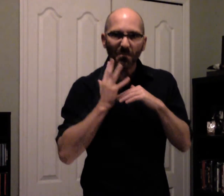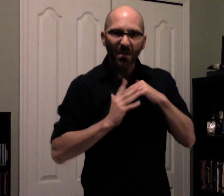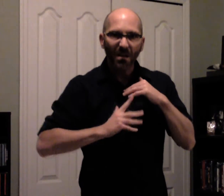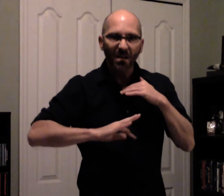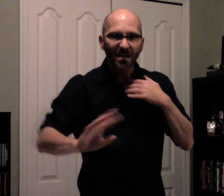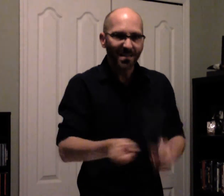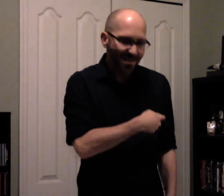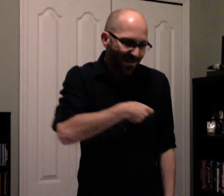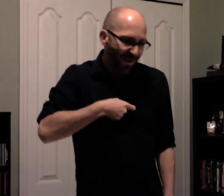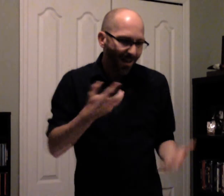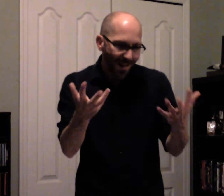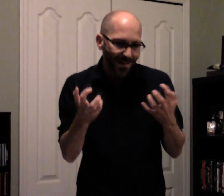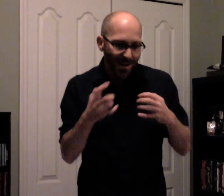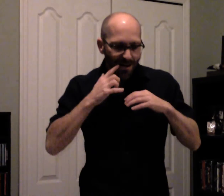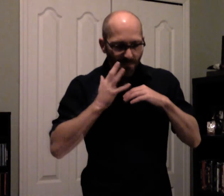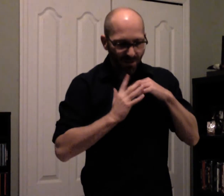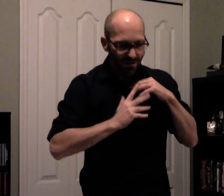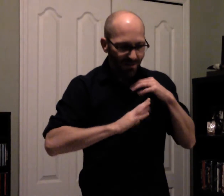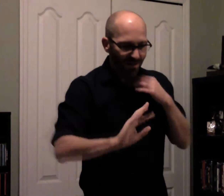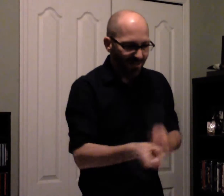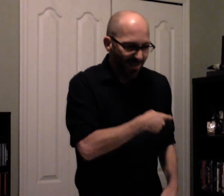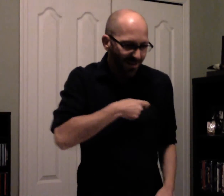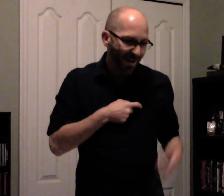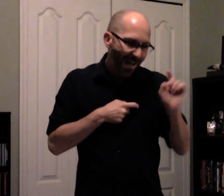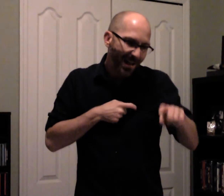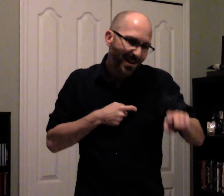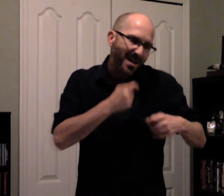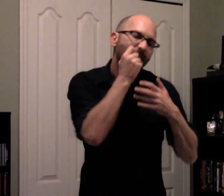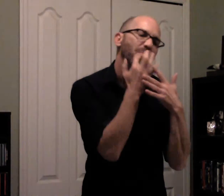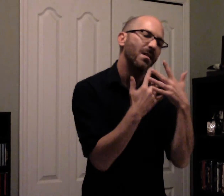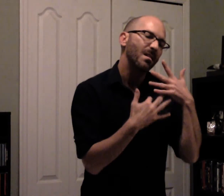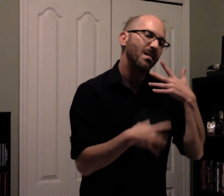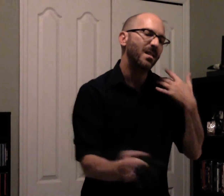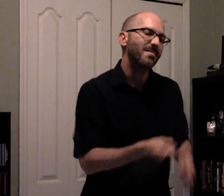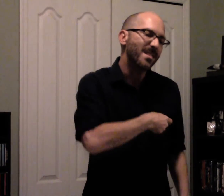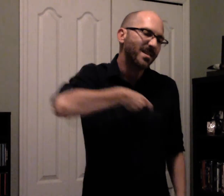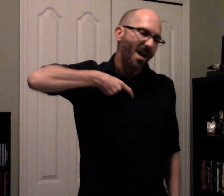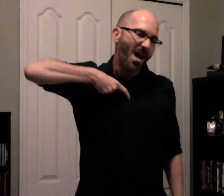blood in the cup I need blood in the cup I need blood in the cup